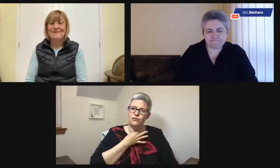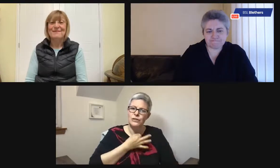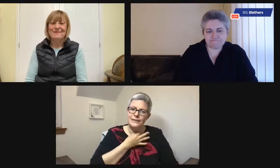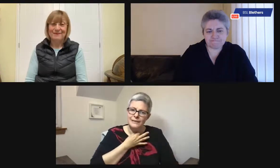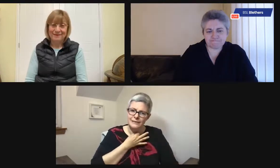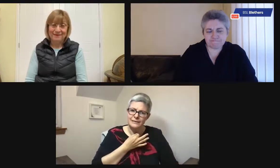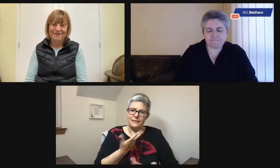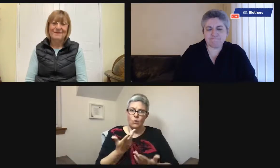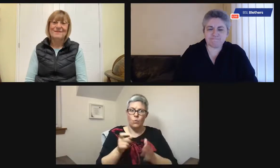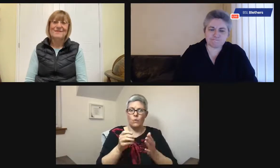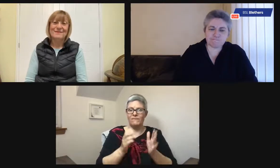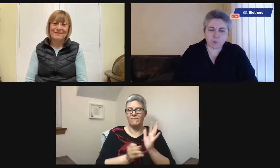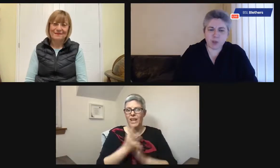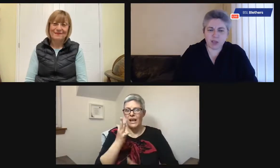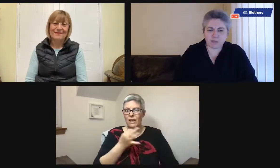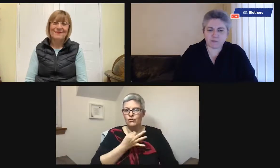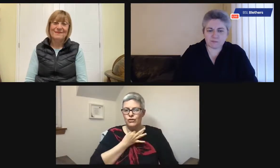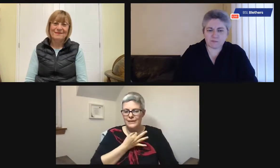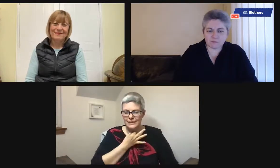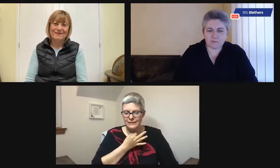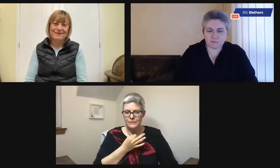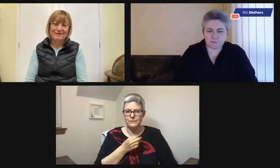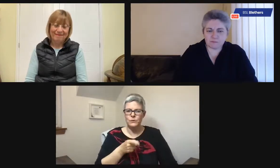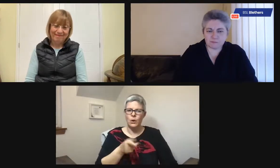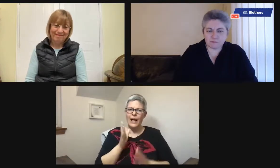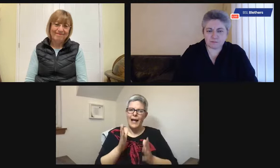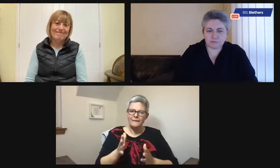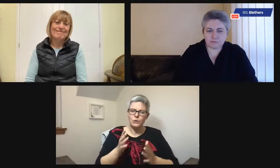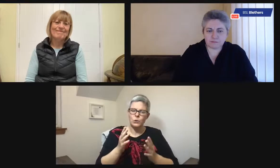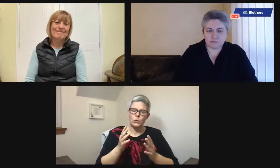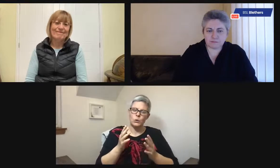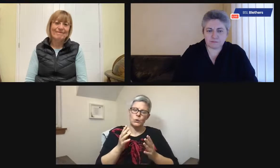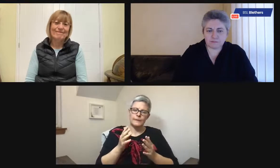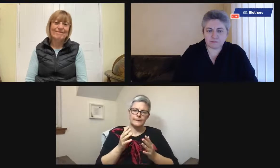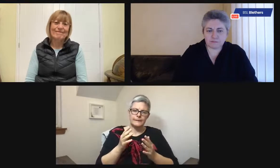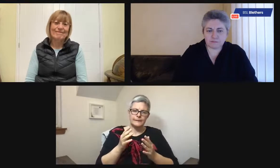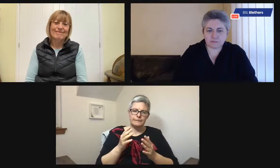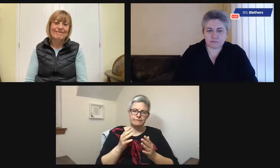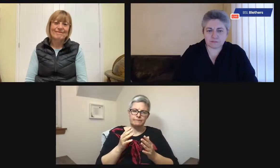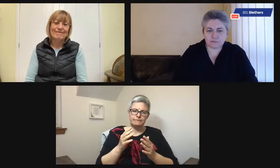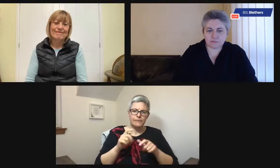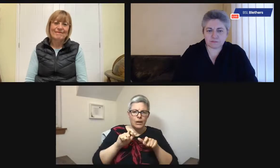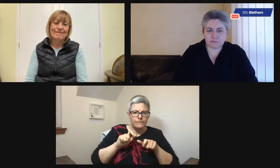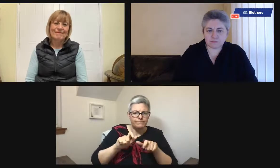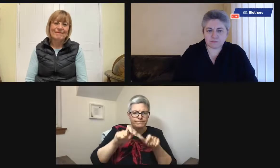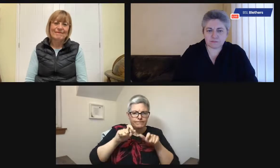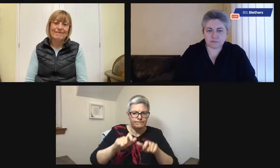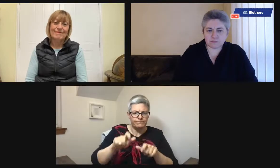hob. So those kinds of things can be a health risk or a fire risk, indeed. So you have to